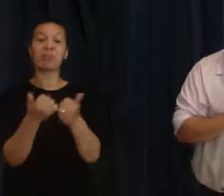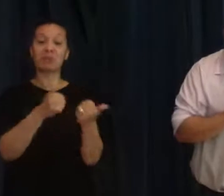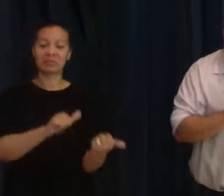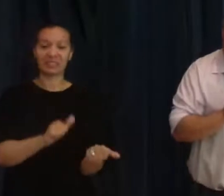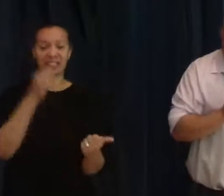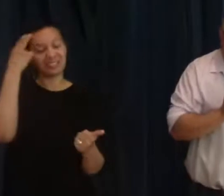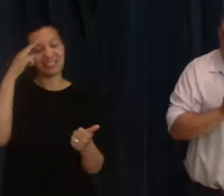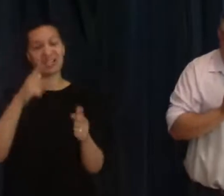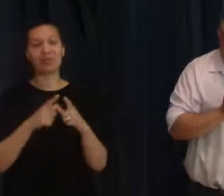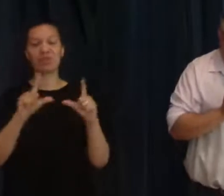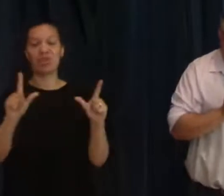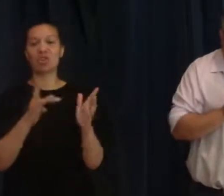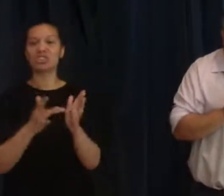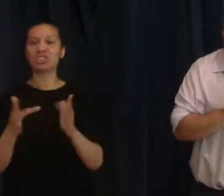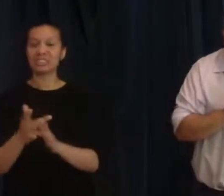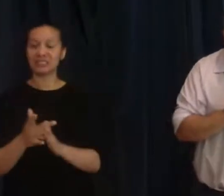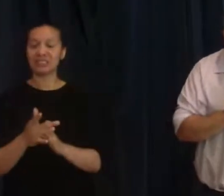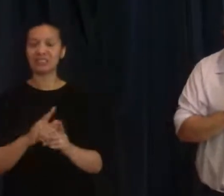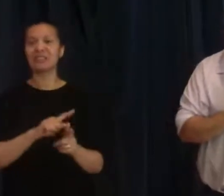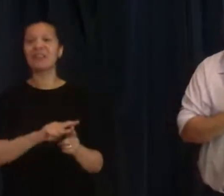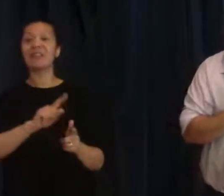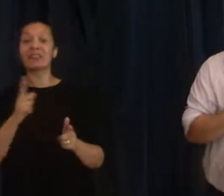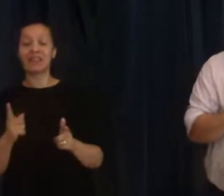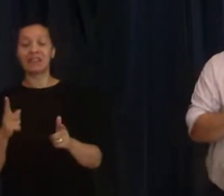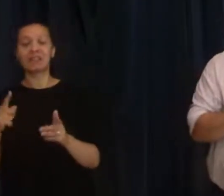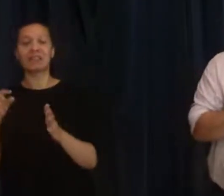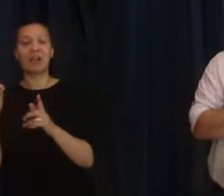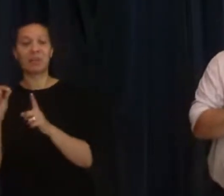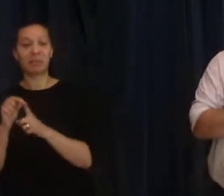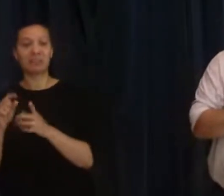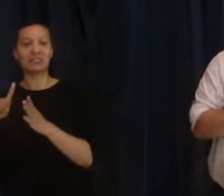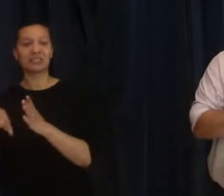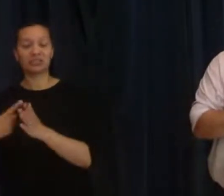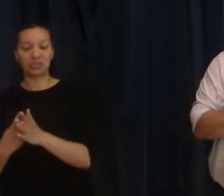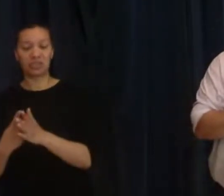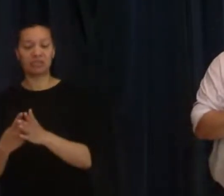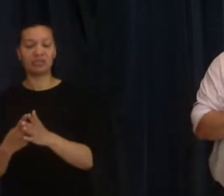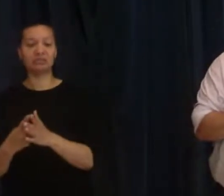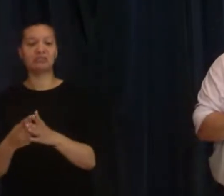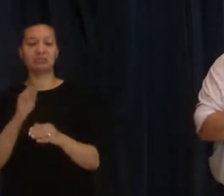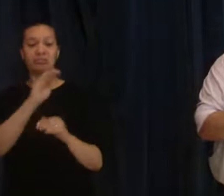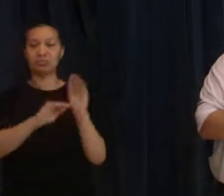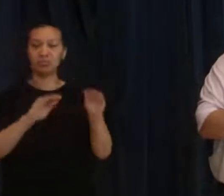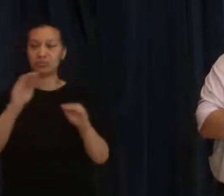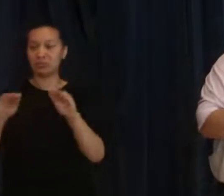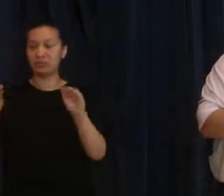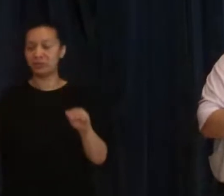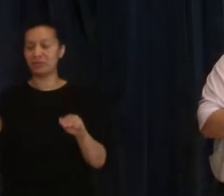Then Peter and John placed their hands on them and they received the Holy Spirit.